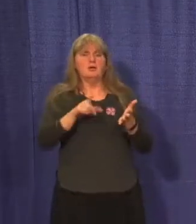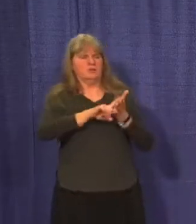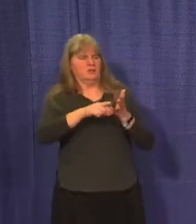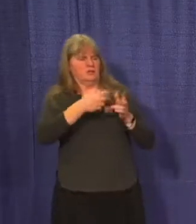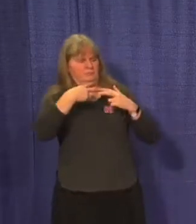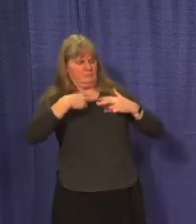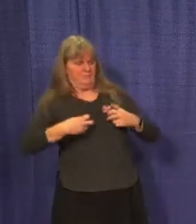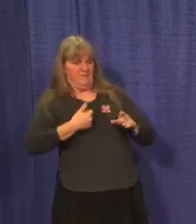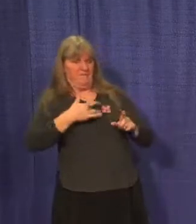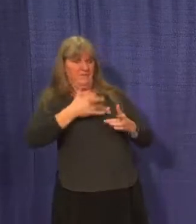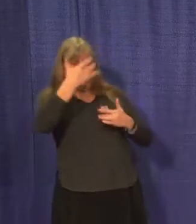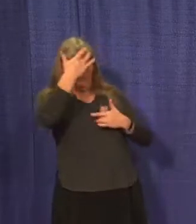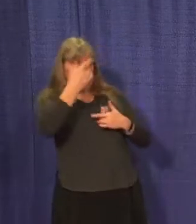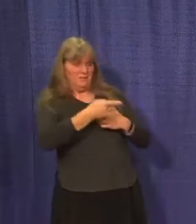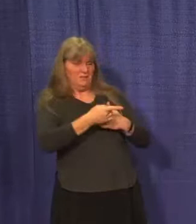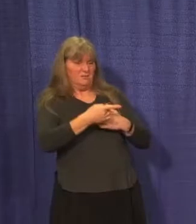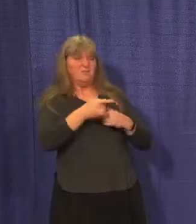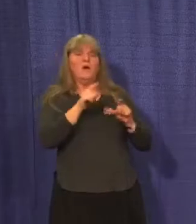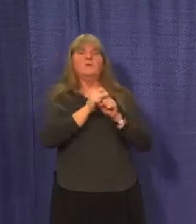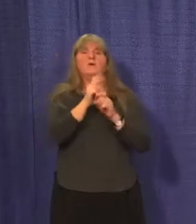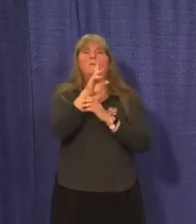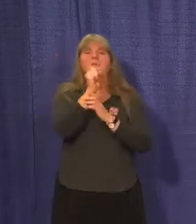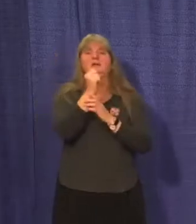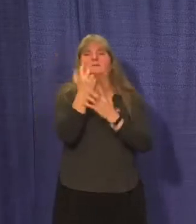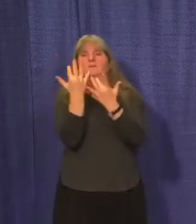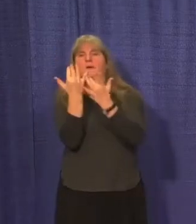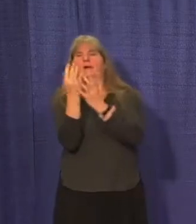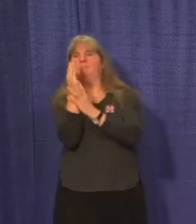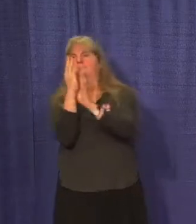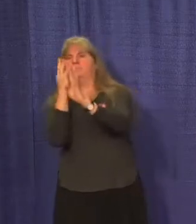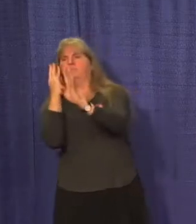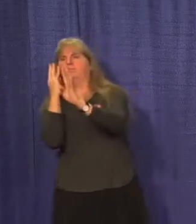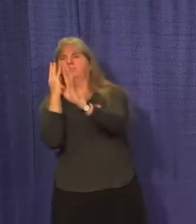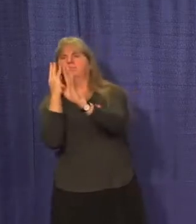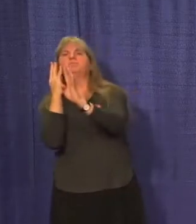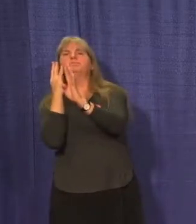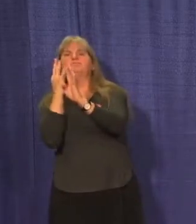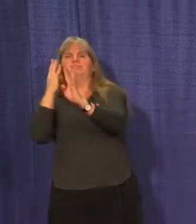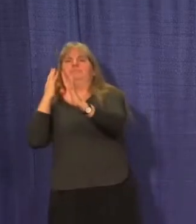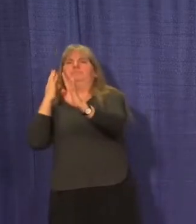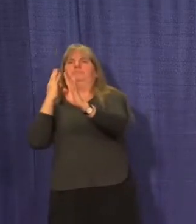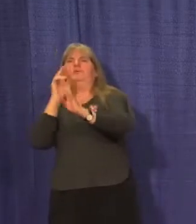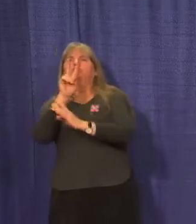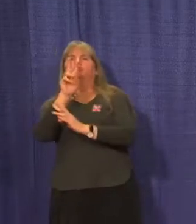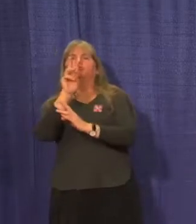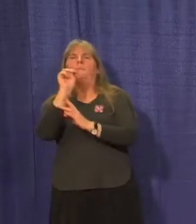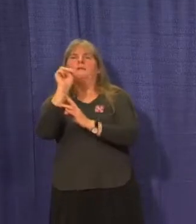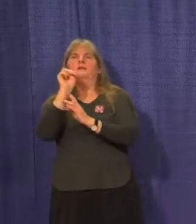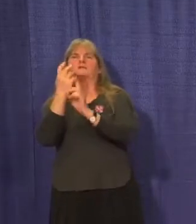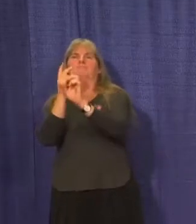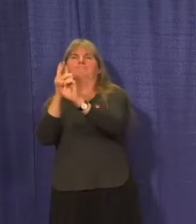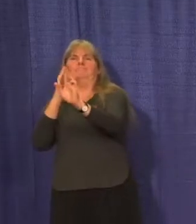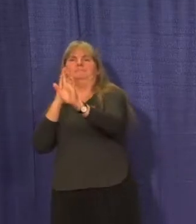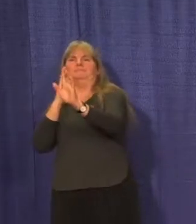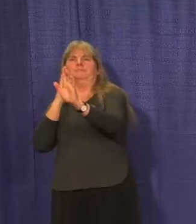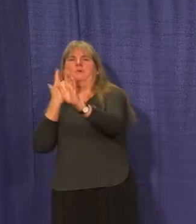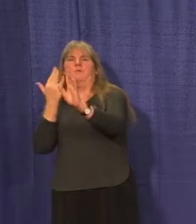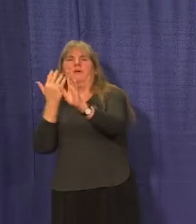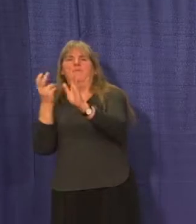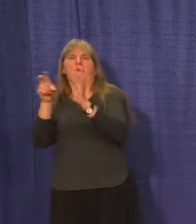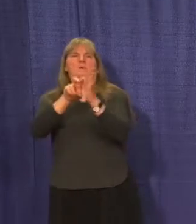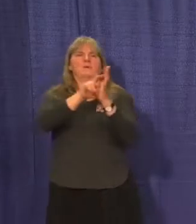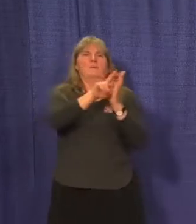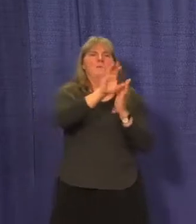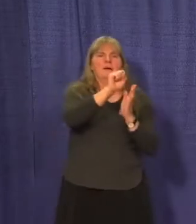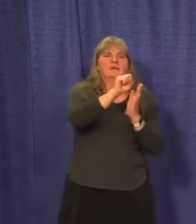While waiting for the bus, students and parents or guardians are recommended to maintain two metres from others while at bus stops when